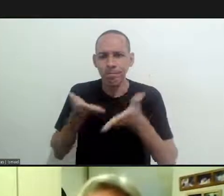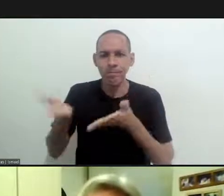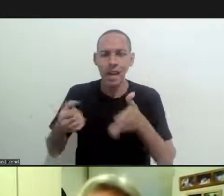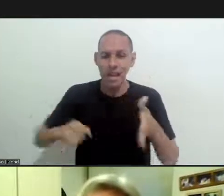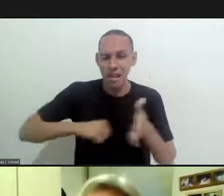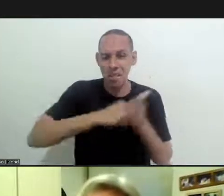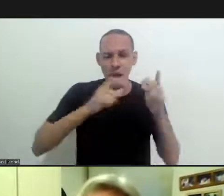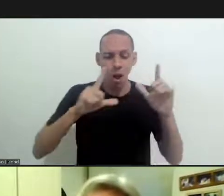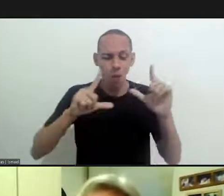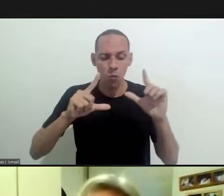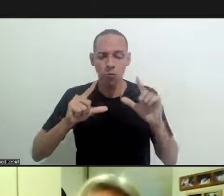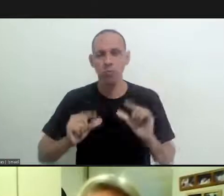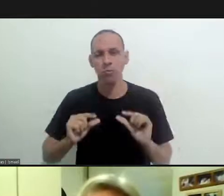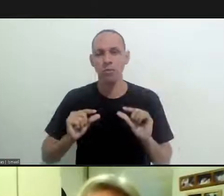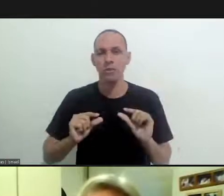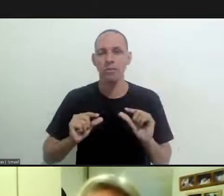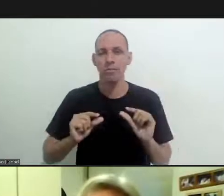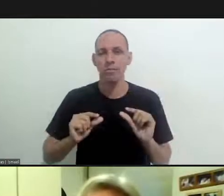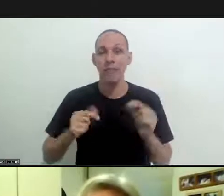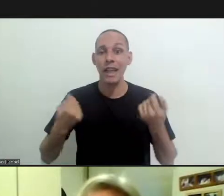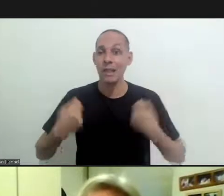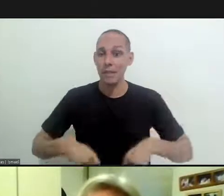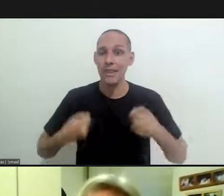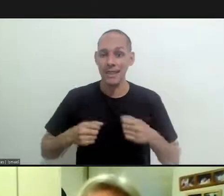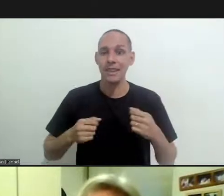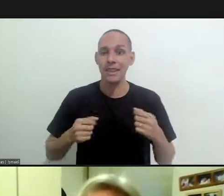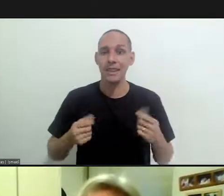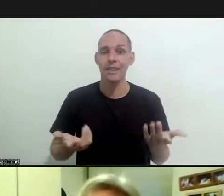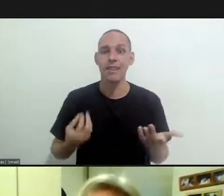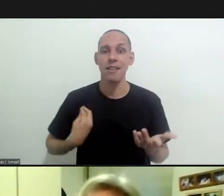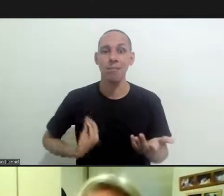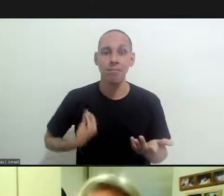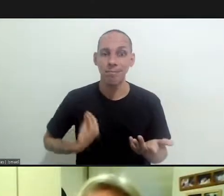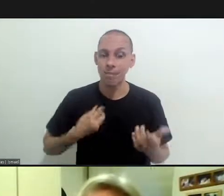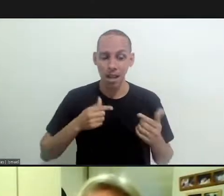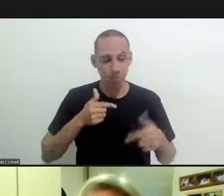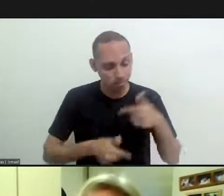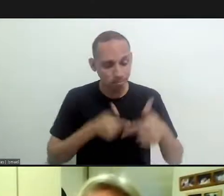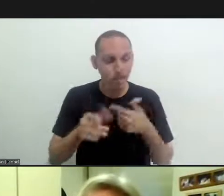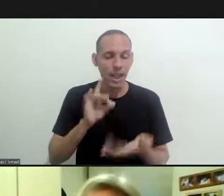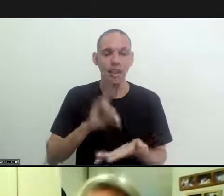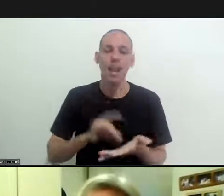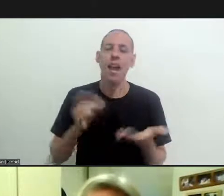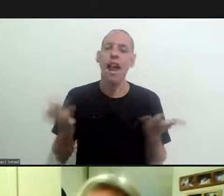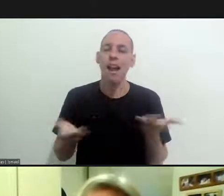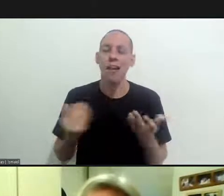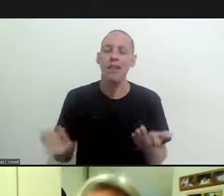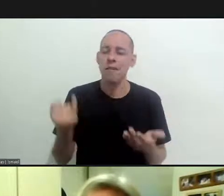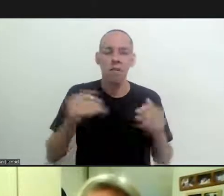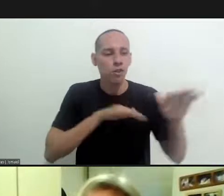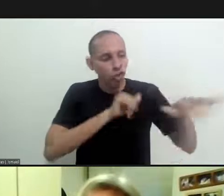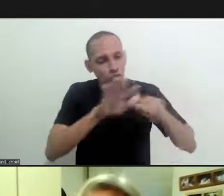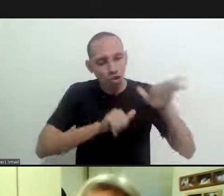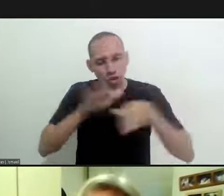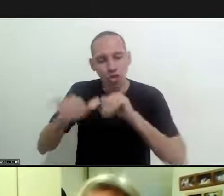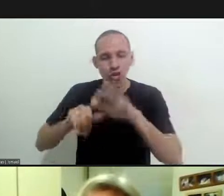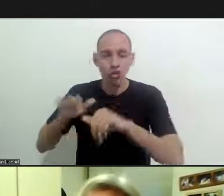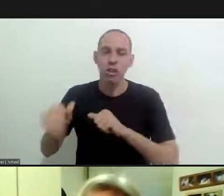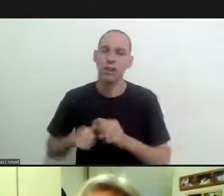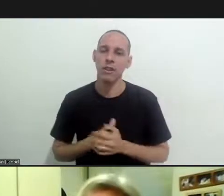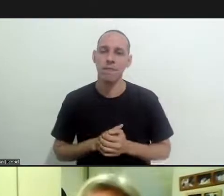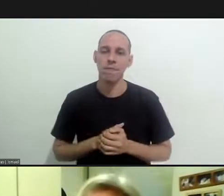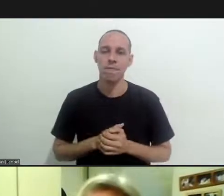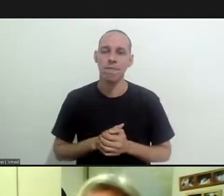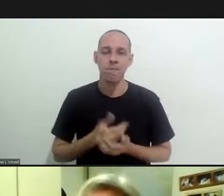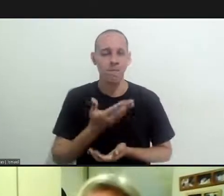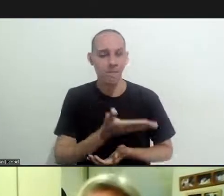can do something to reduce the impact this is when we must be active so i think it is crucial to make a